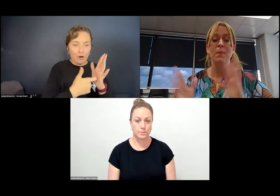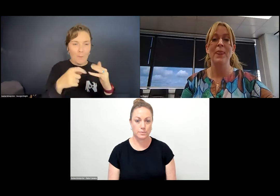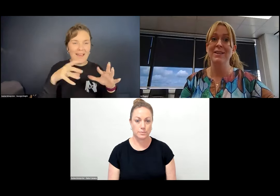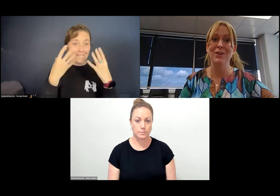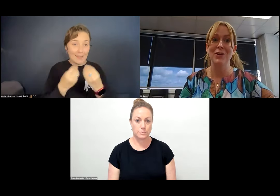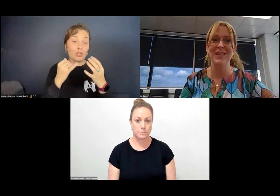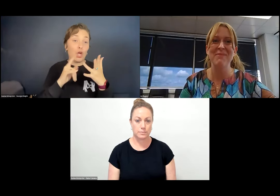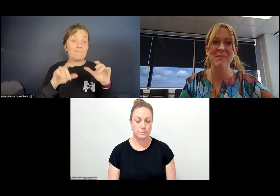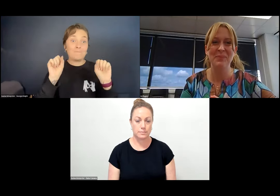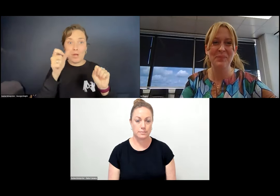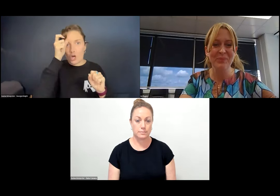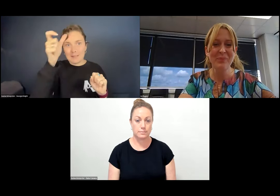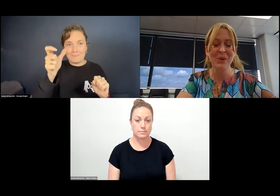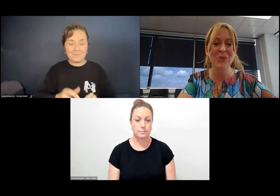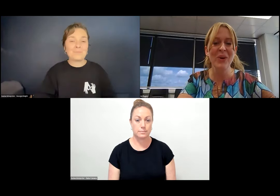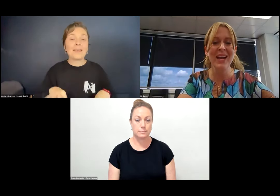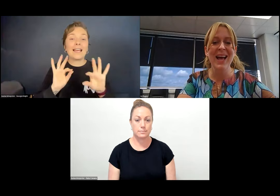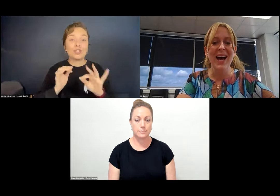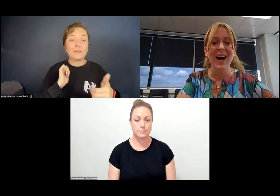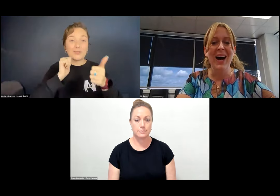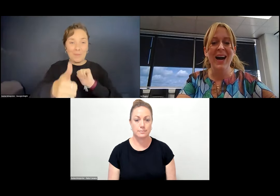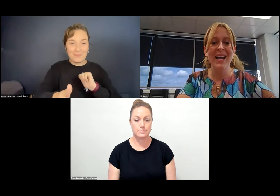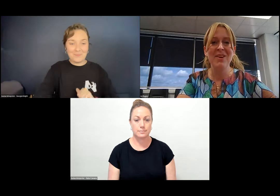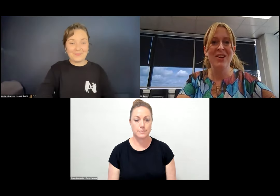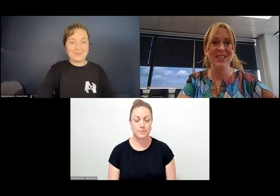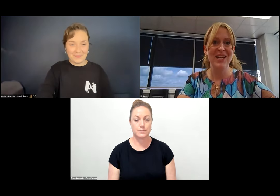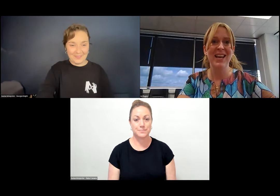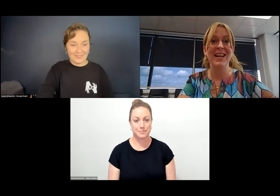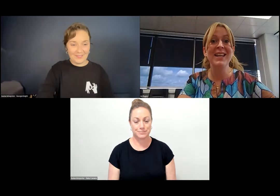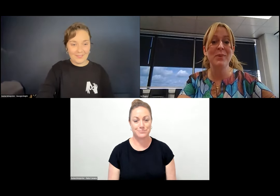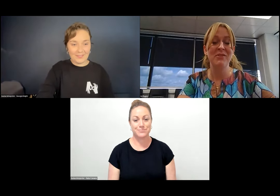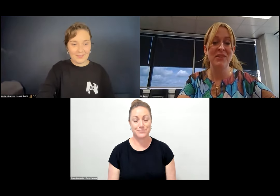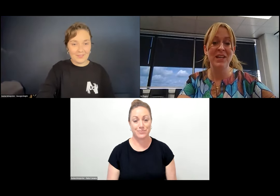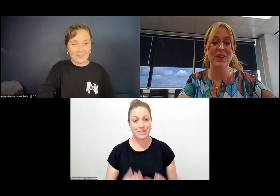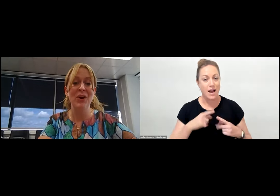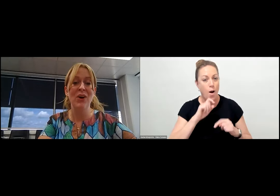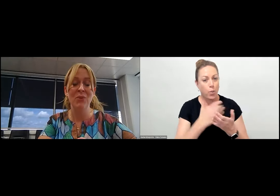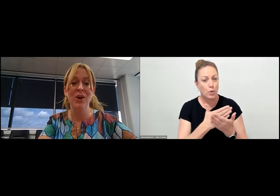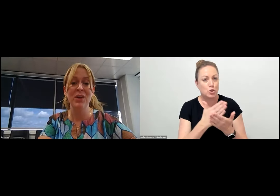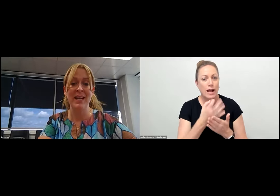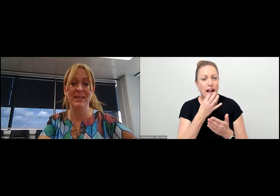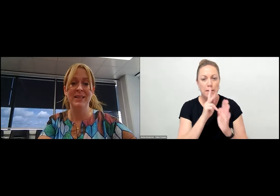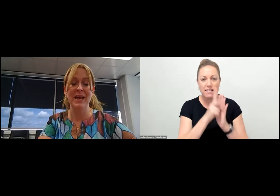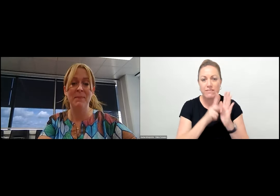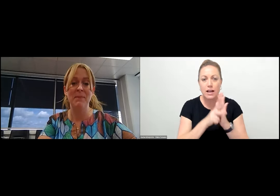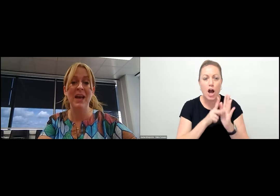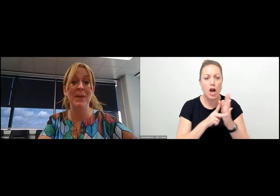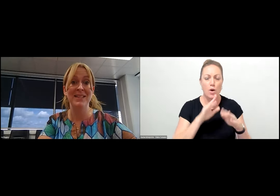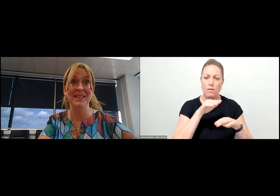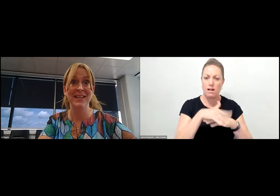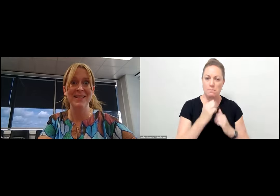stuff. So that's the concept for it. So am going to share a little bit of a video of the work that has